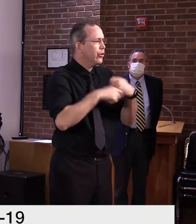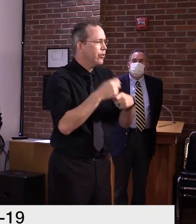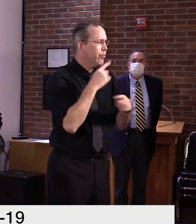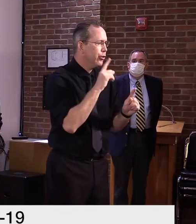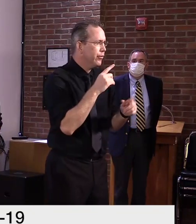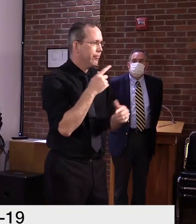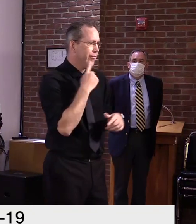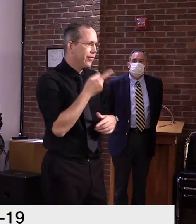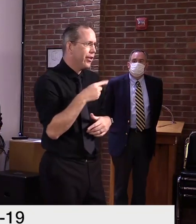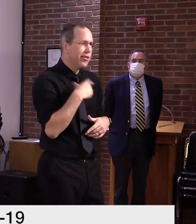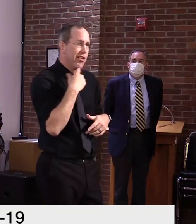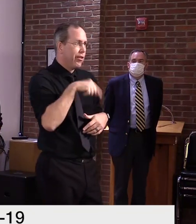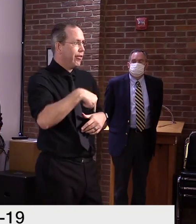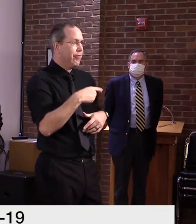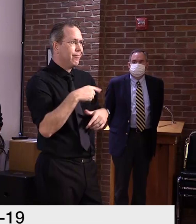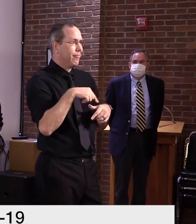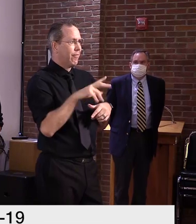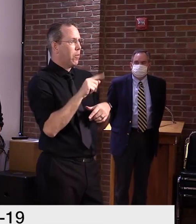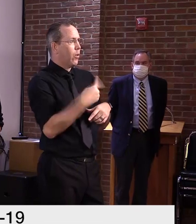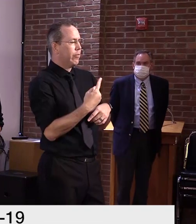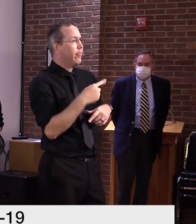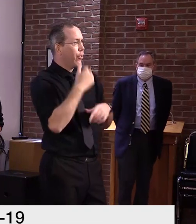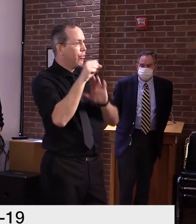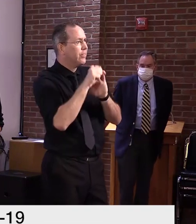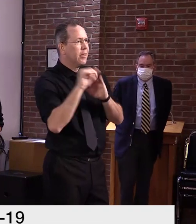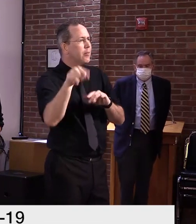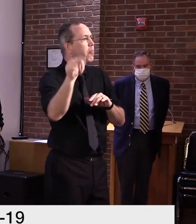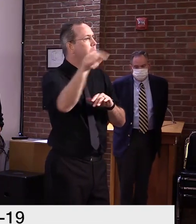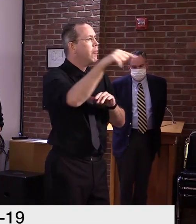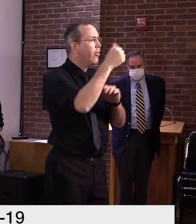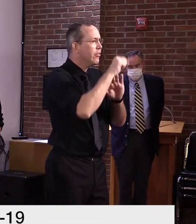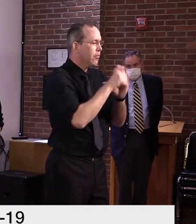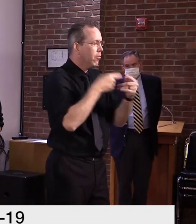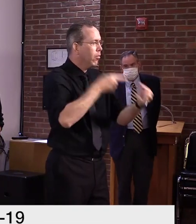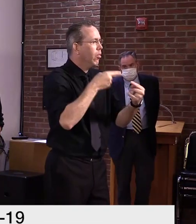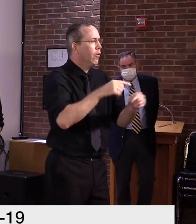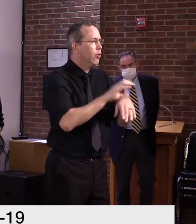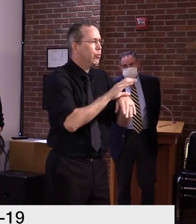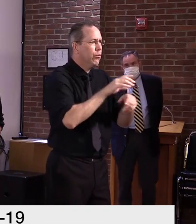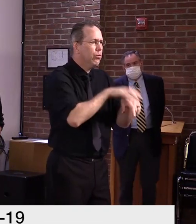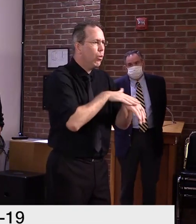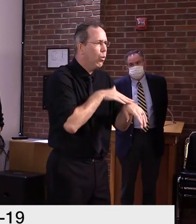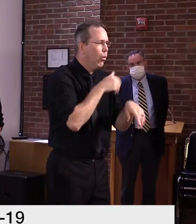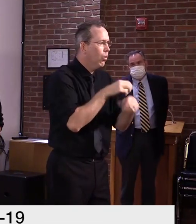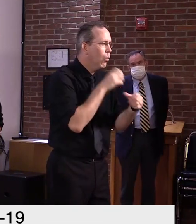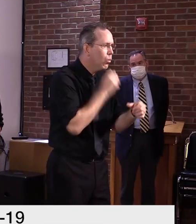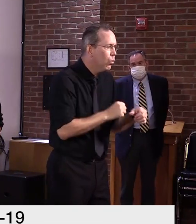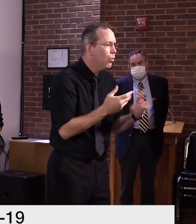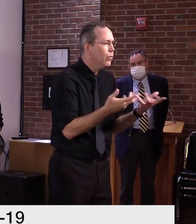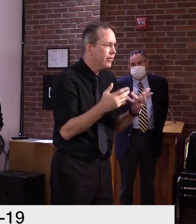fact, I mean, if you reach out and see some of the other states, we're far ahead of where they are.